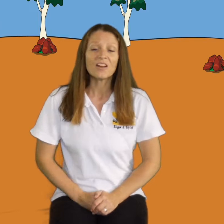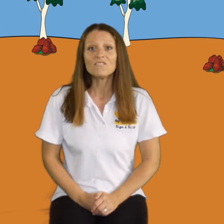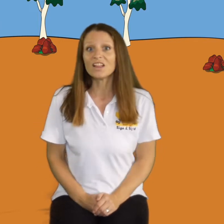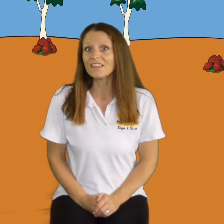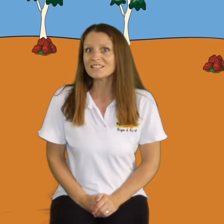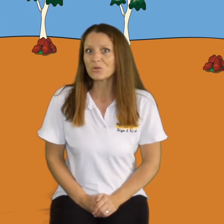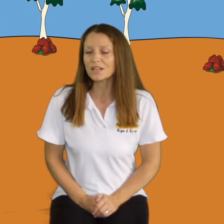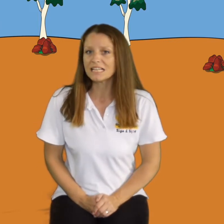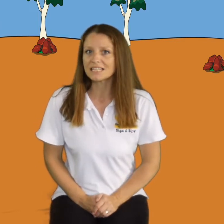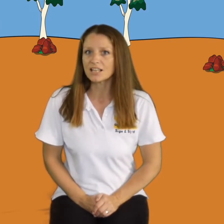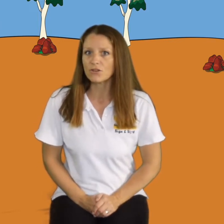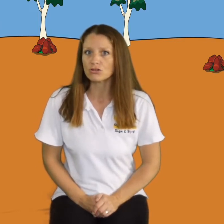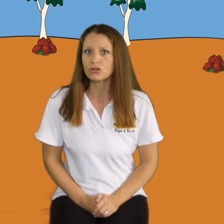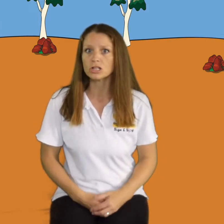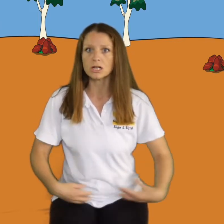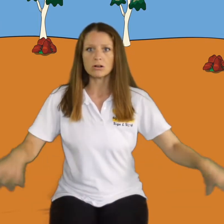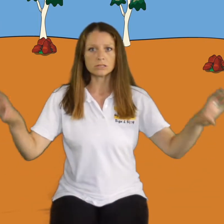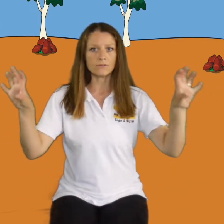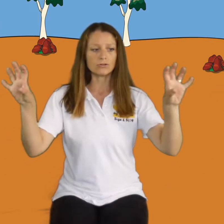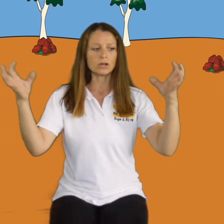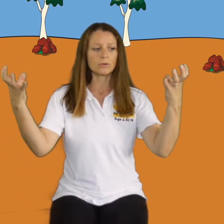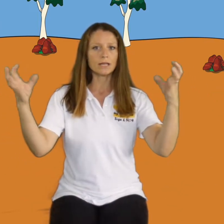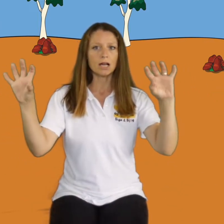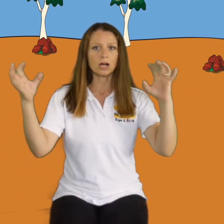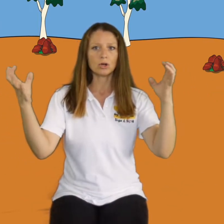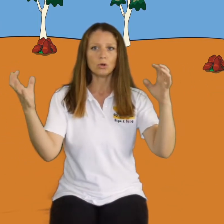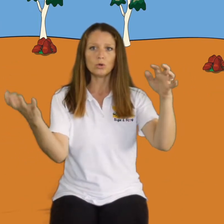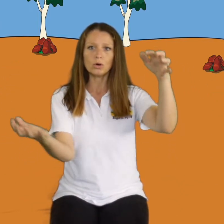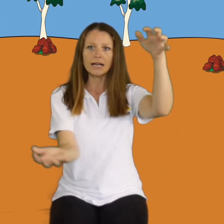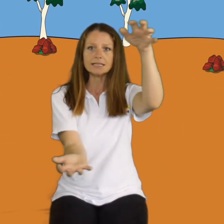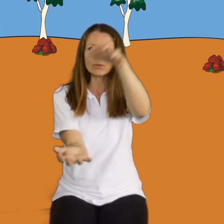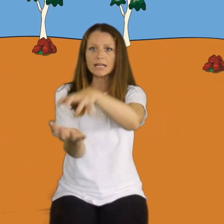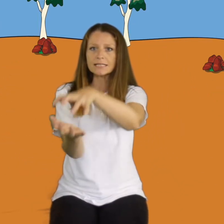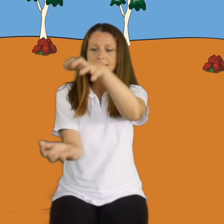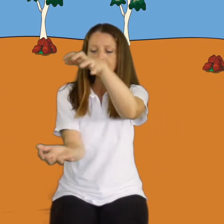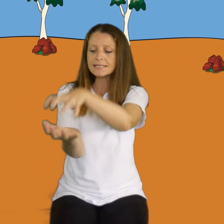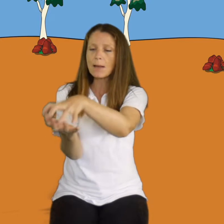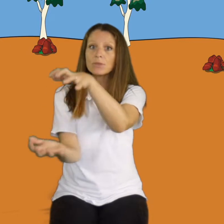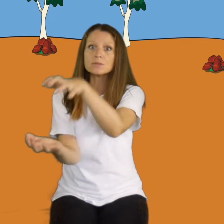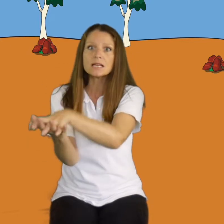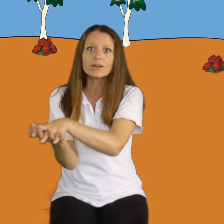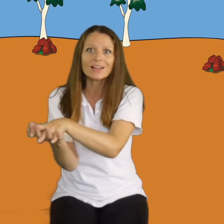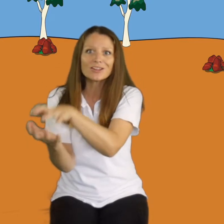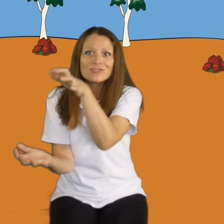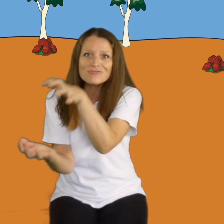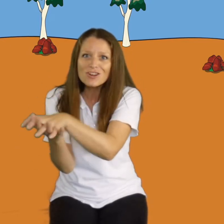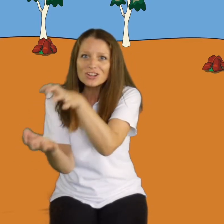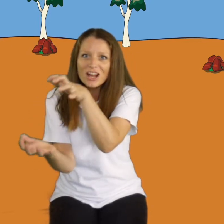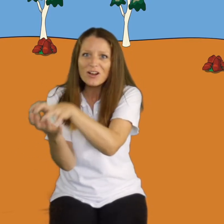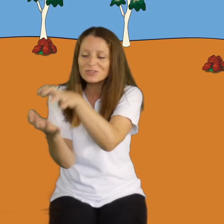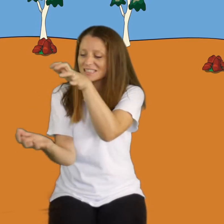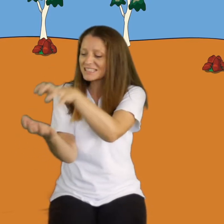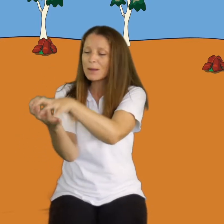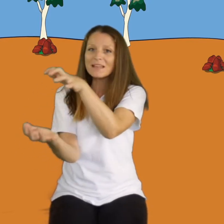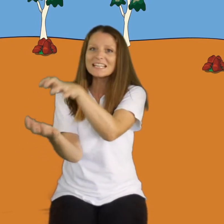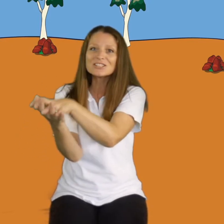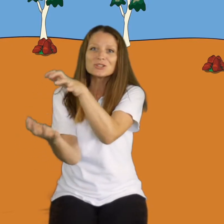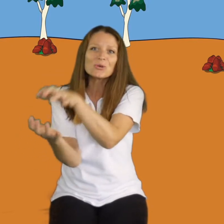For this song we're gonna need the sign for crocodile. So for crocodile we're gonna need our claw hands and we're gonna snap them down like the crocodile snapping his jaws